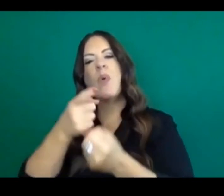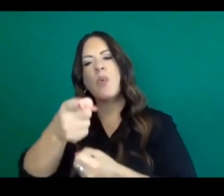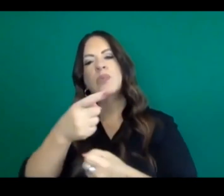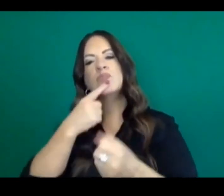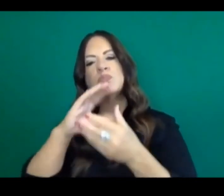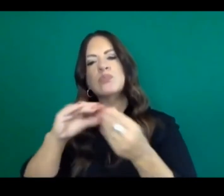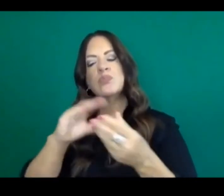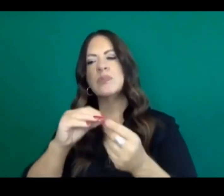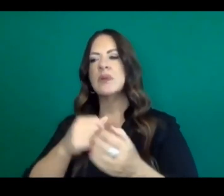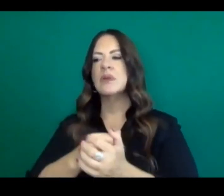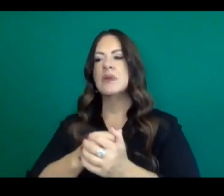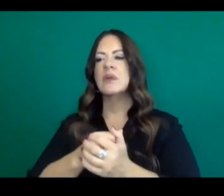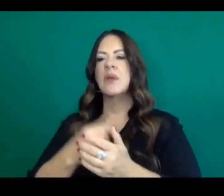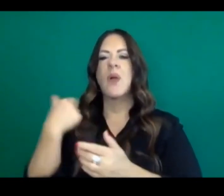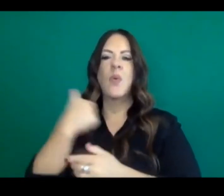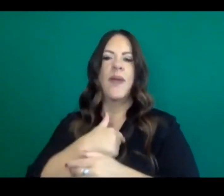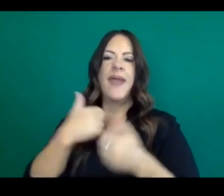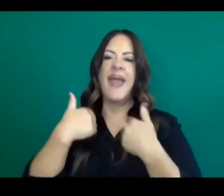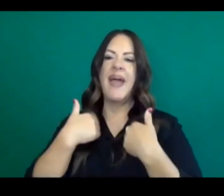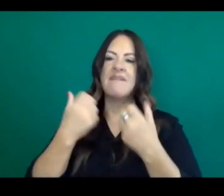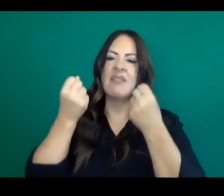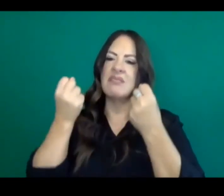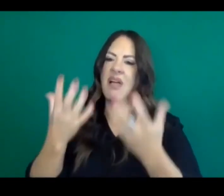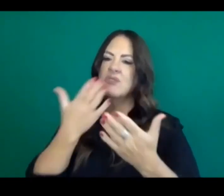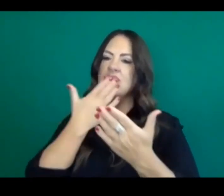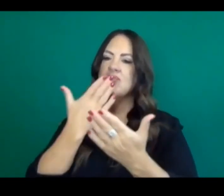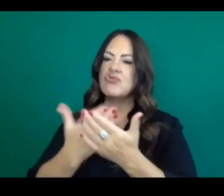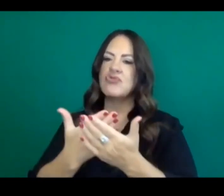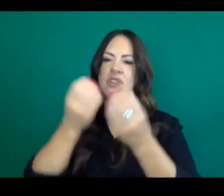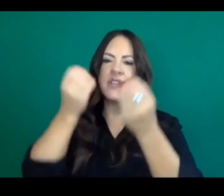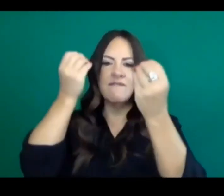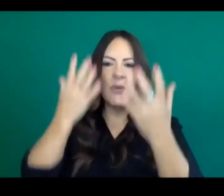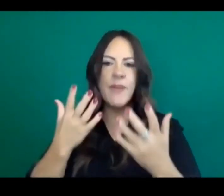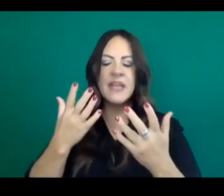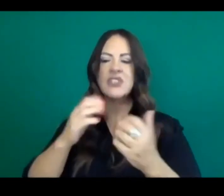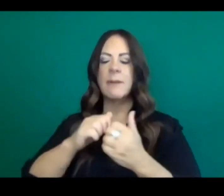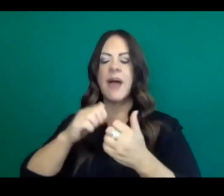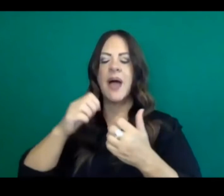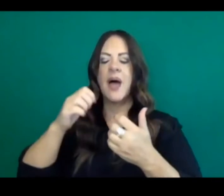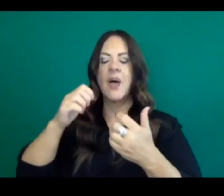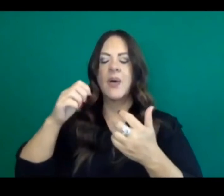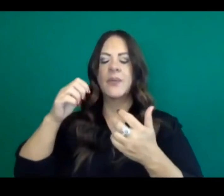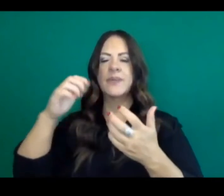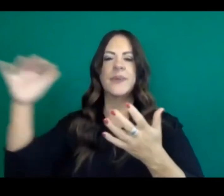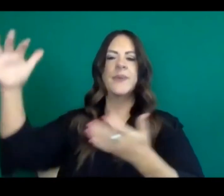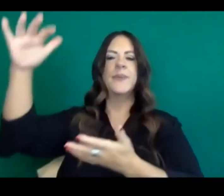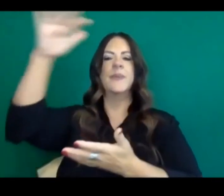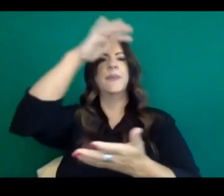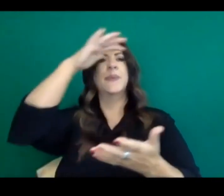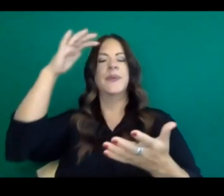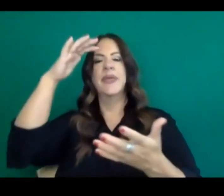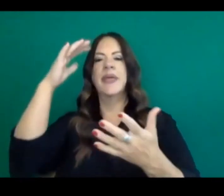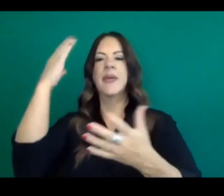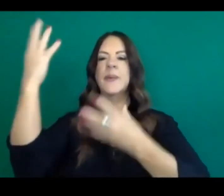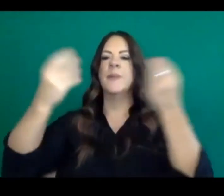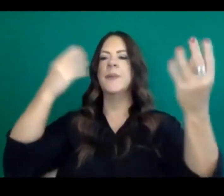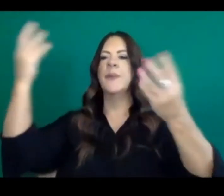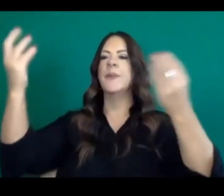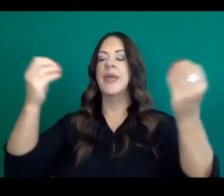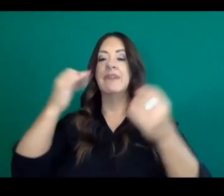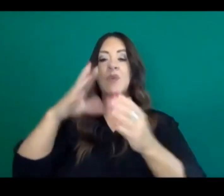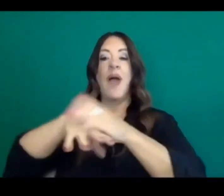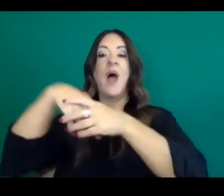we want, we have so much good information about how ventilation and the outdoor space reduces transmission,